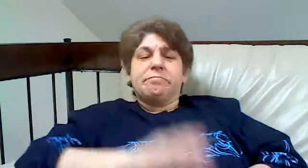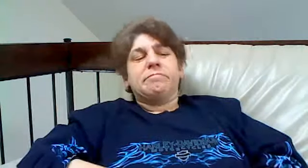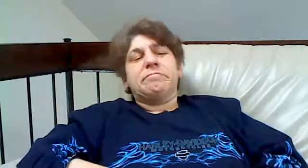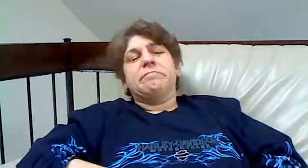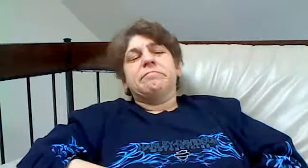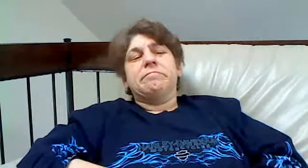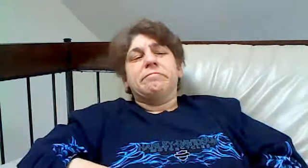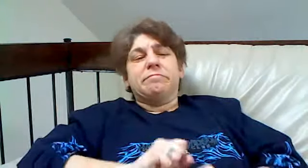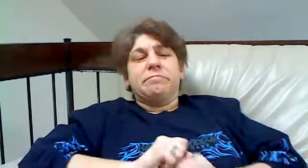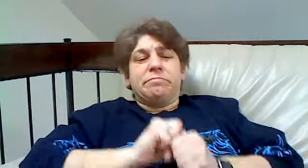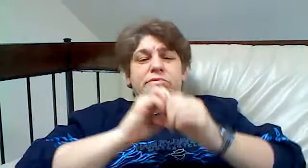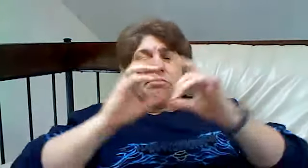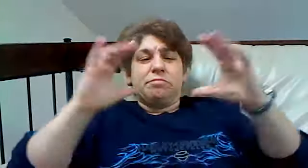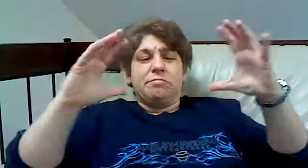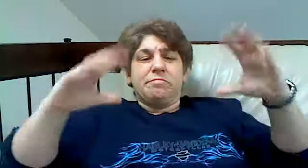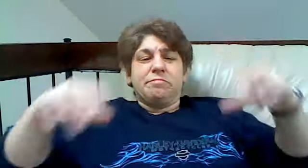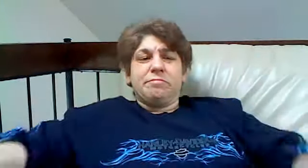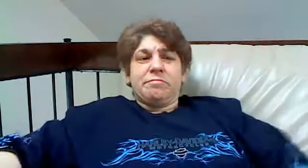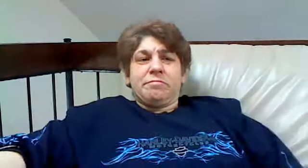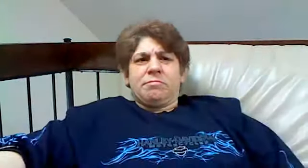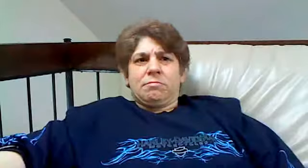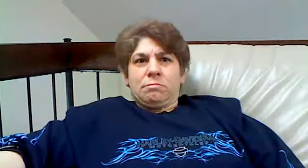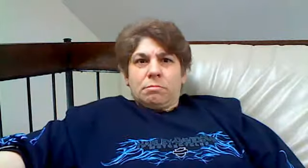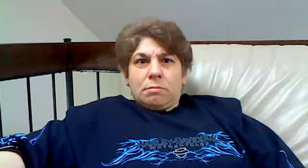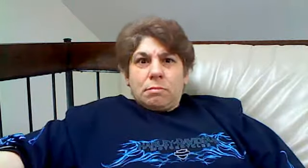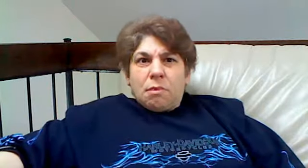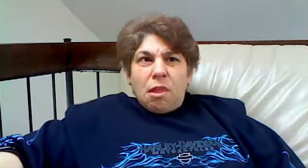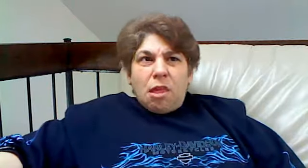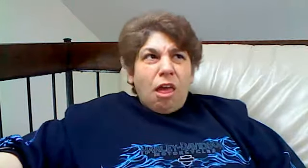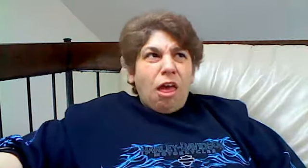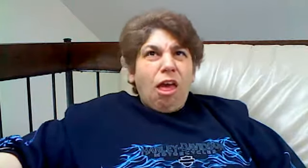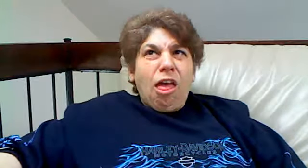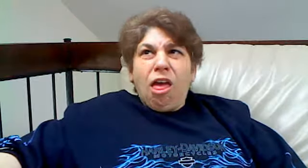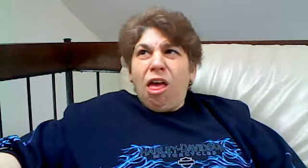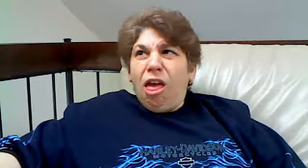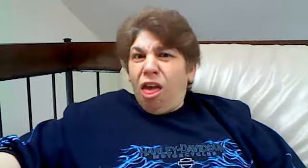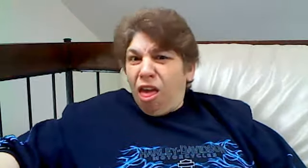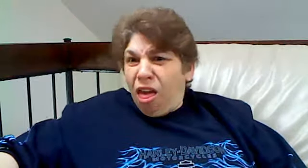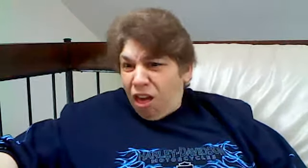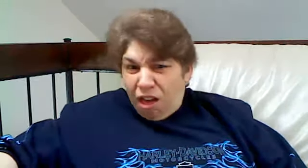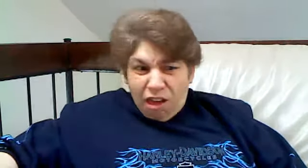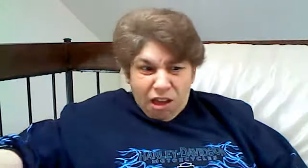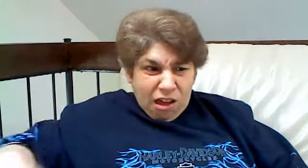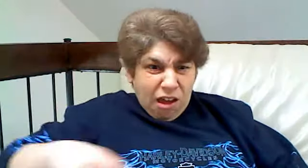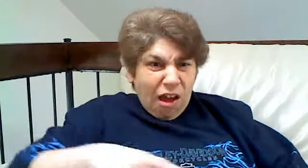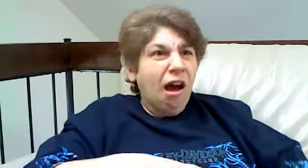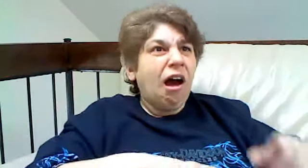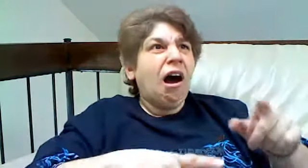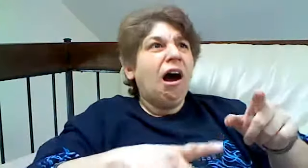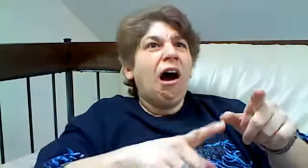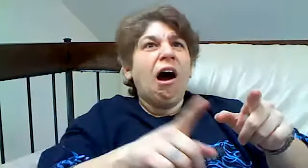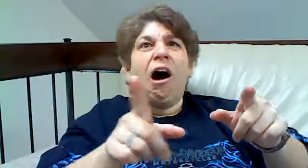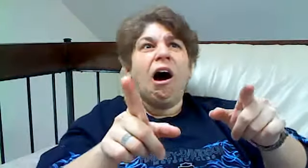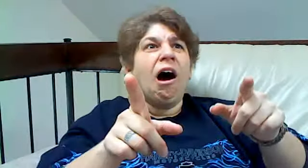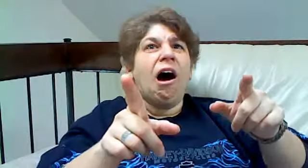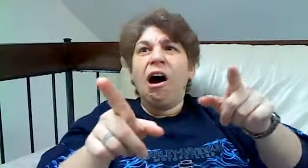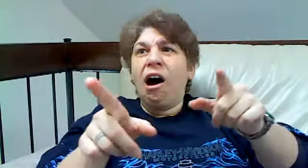And search to get me. Which means I can download faster than UBC. I'm so sorry. You have the right to remain fine.